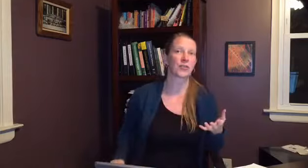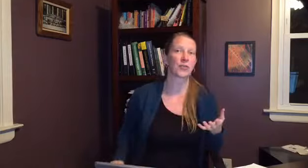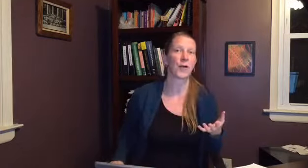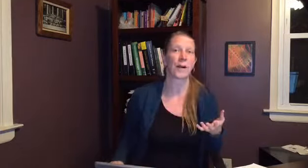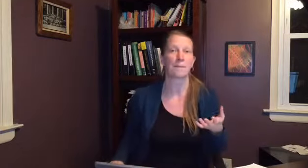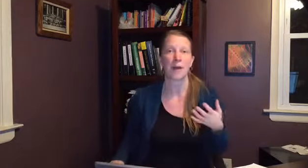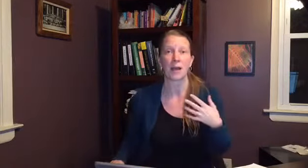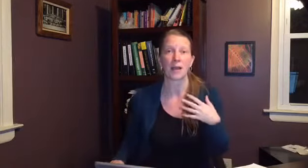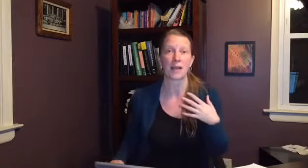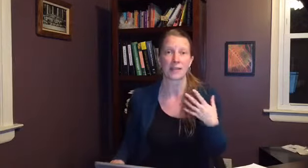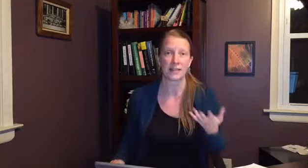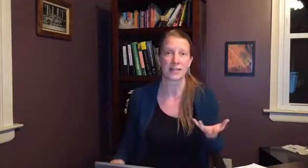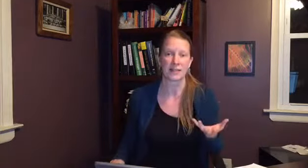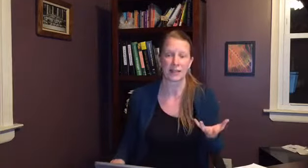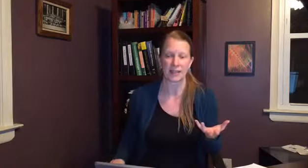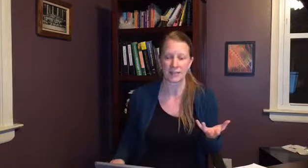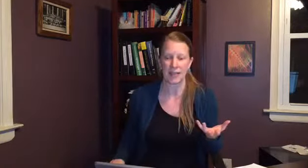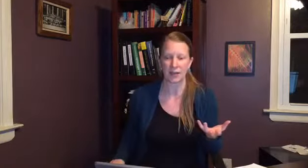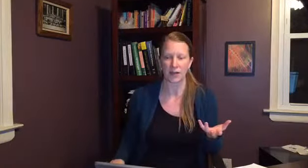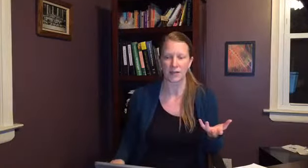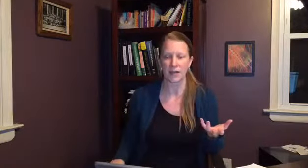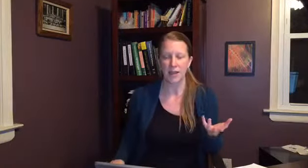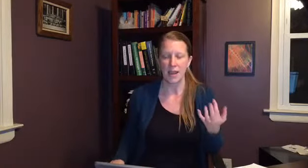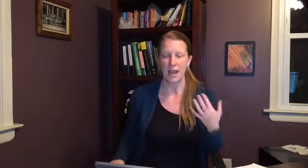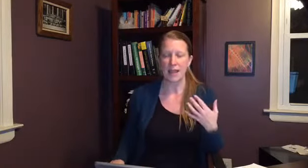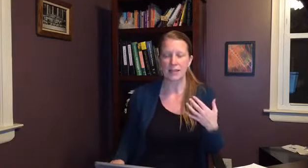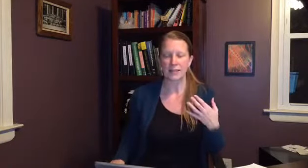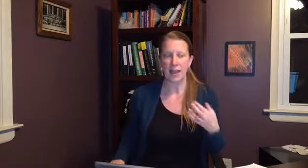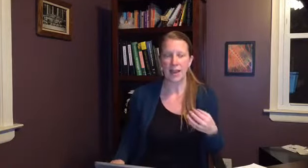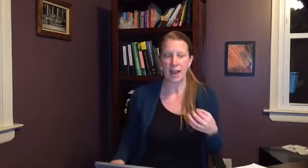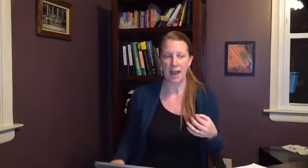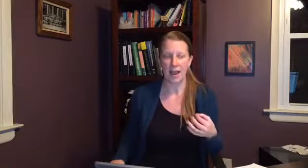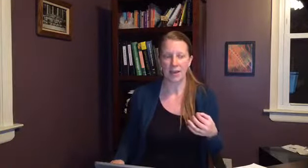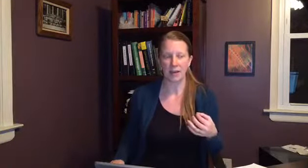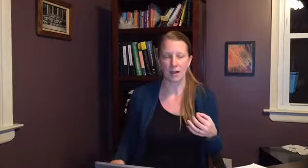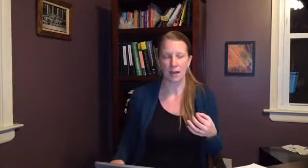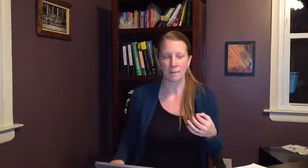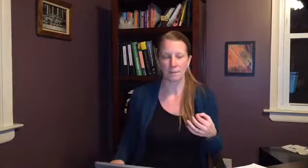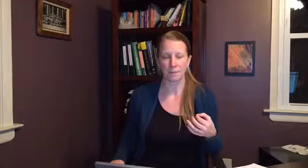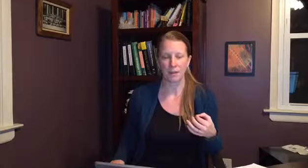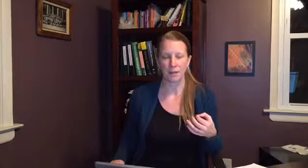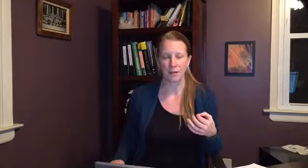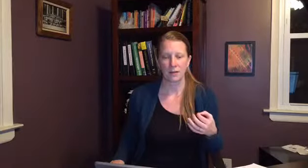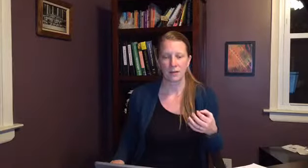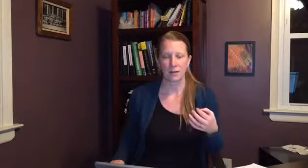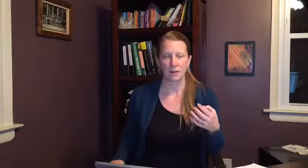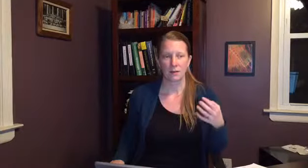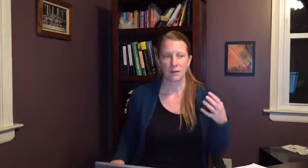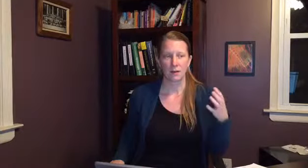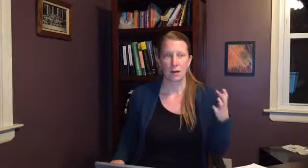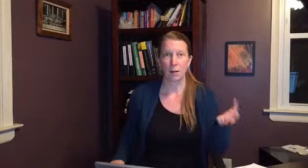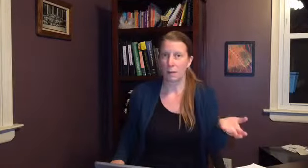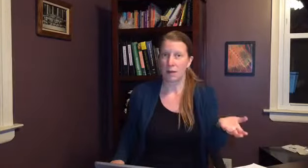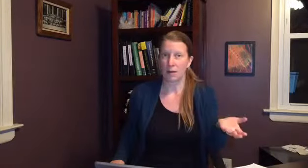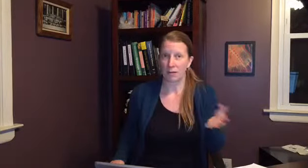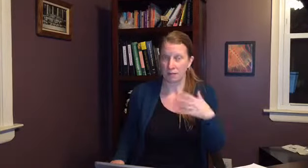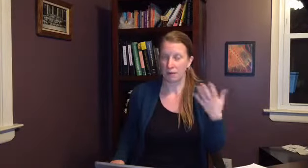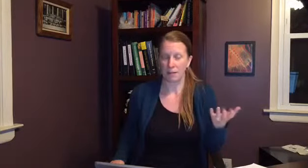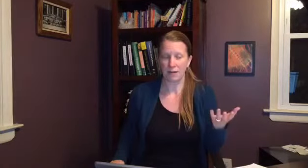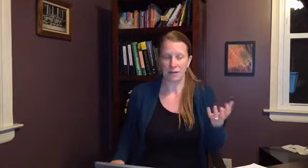do um a std clinic on saturdays and i had um a male it was a male at